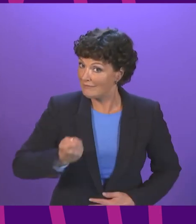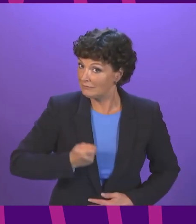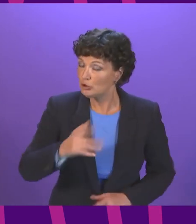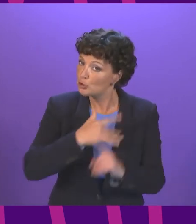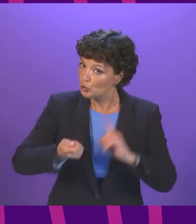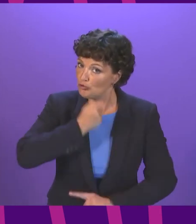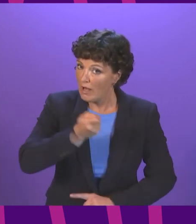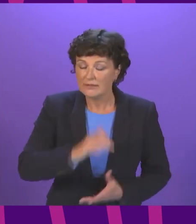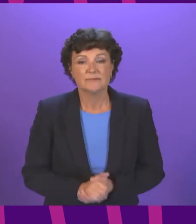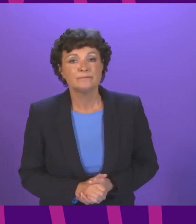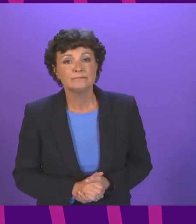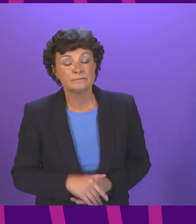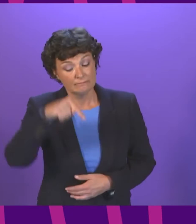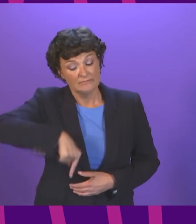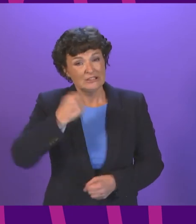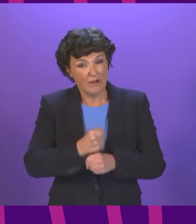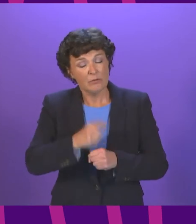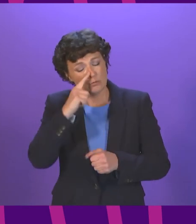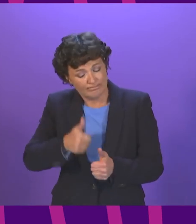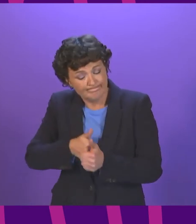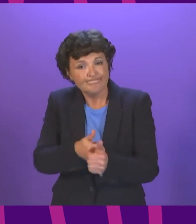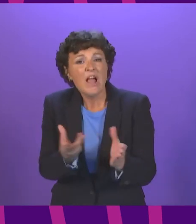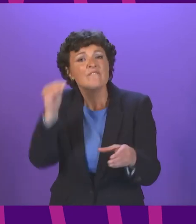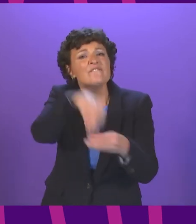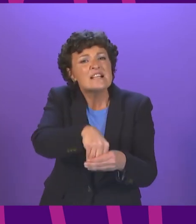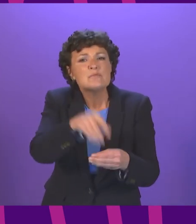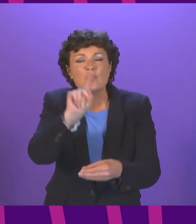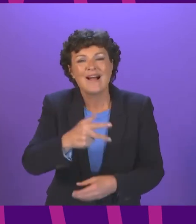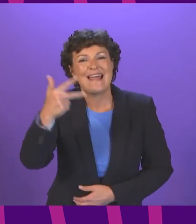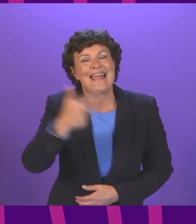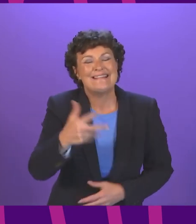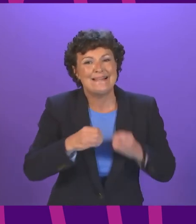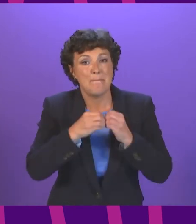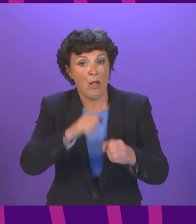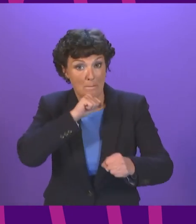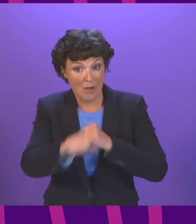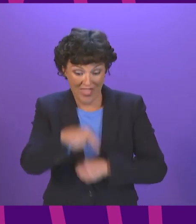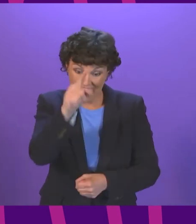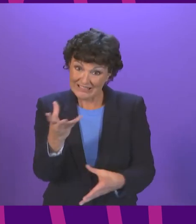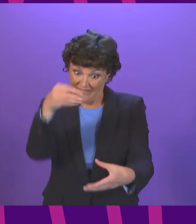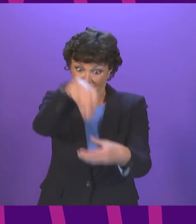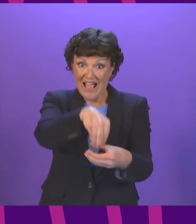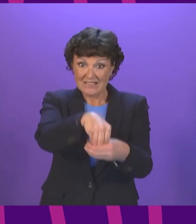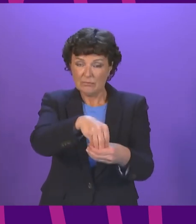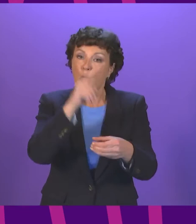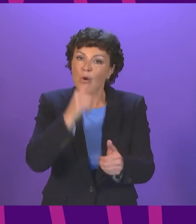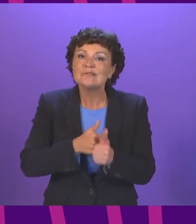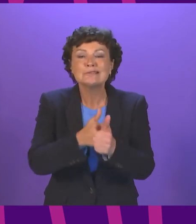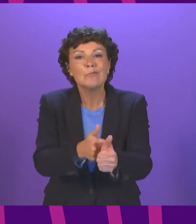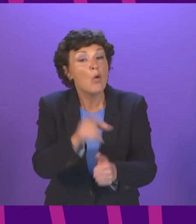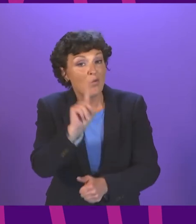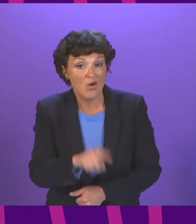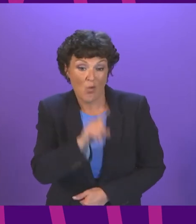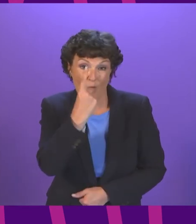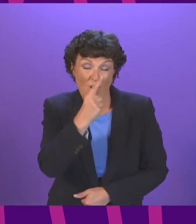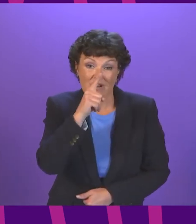total investment of £18 billion As well as delivering affordable homes, this investment will support up to 15,000 jobs